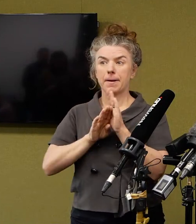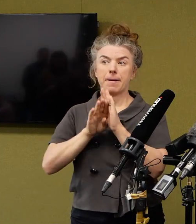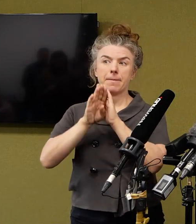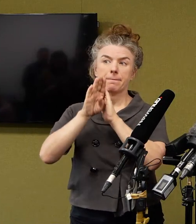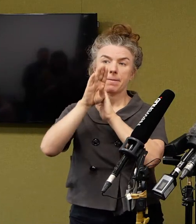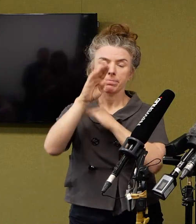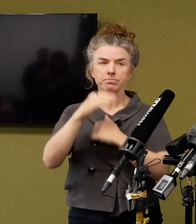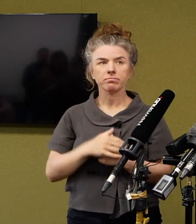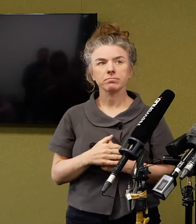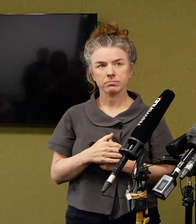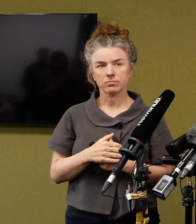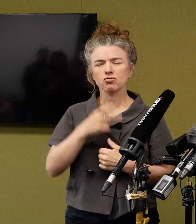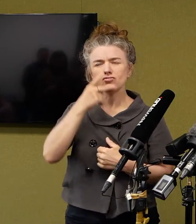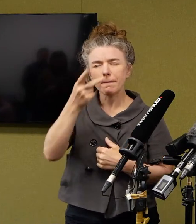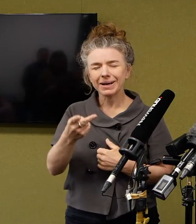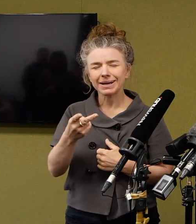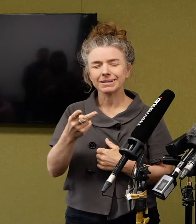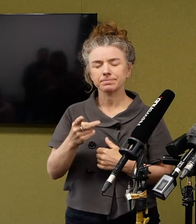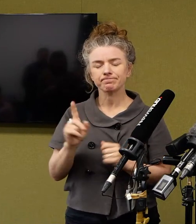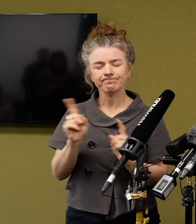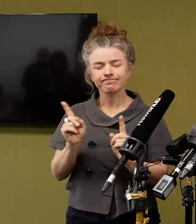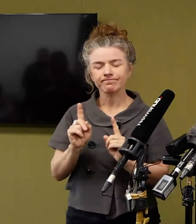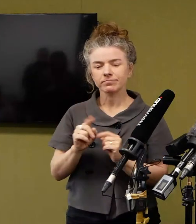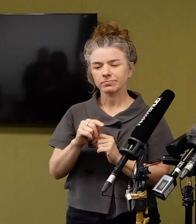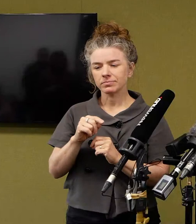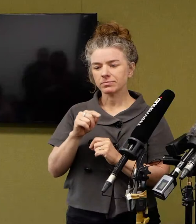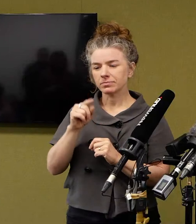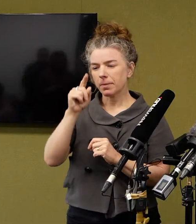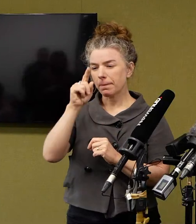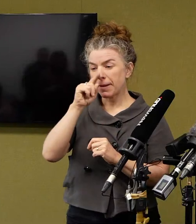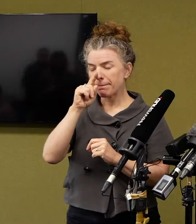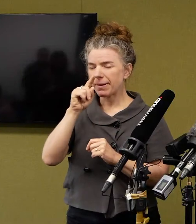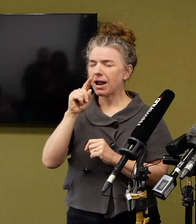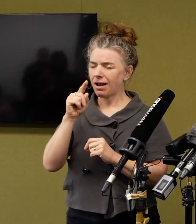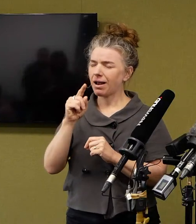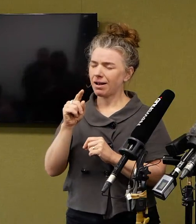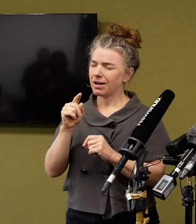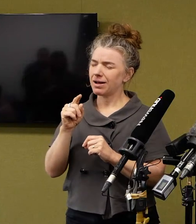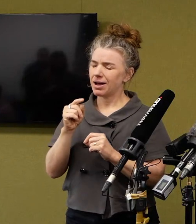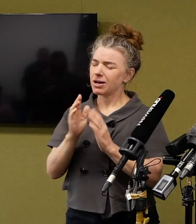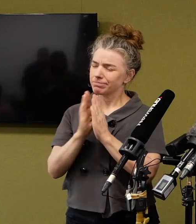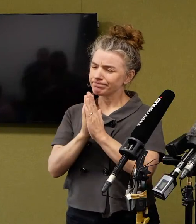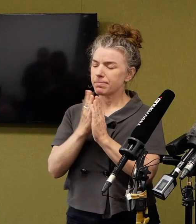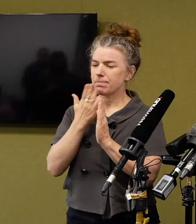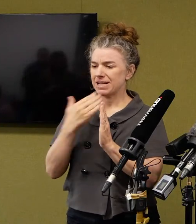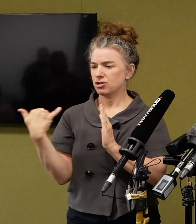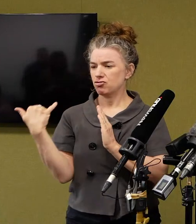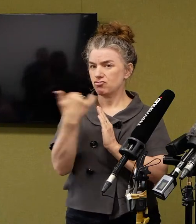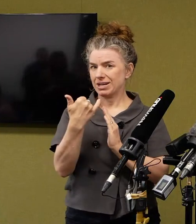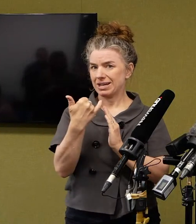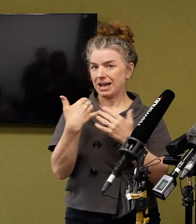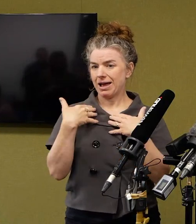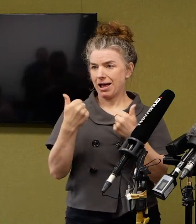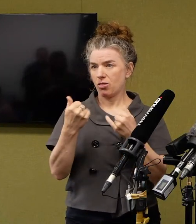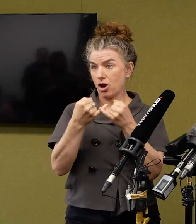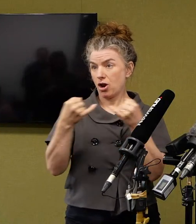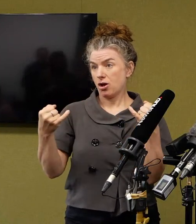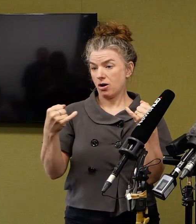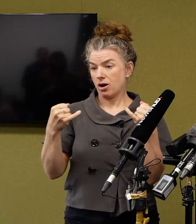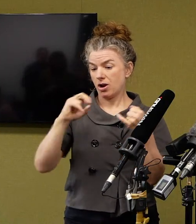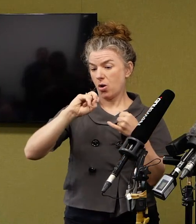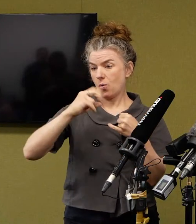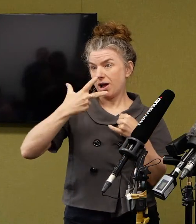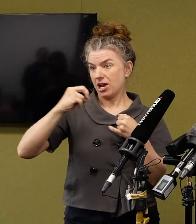earlier point, I'm strongly encouraging people to self-register. It's in their interests and in the interests of our overall efforts. And we are